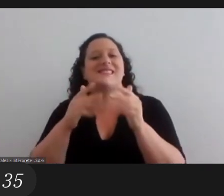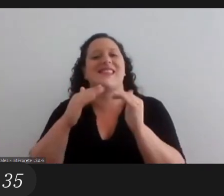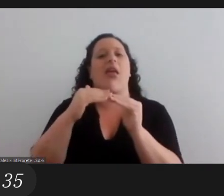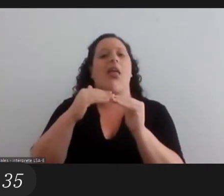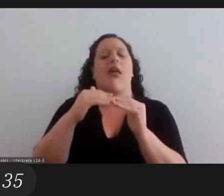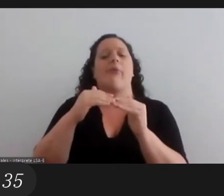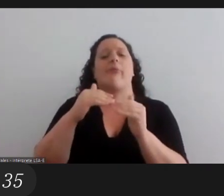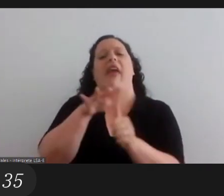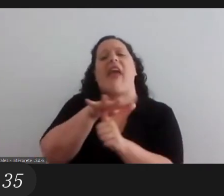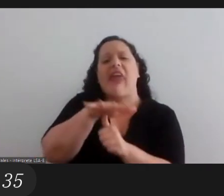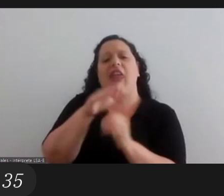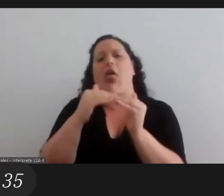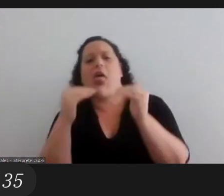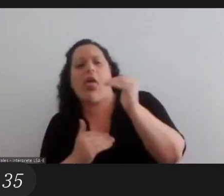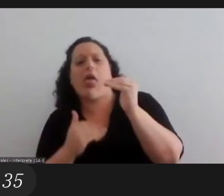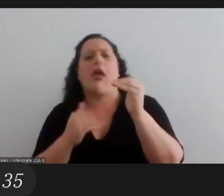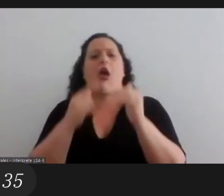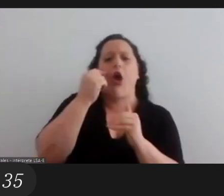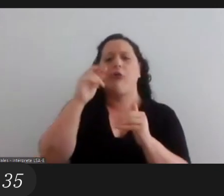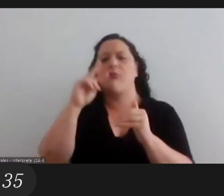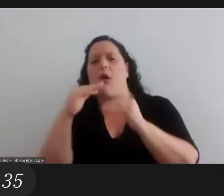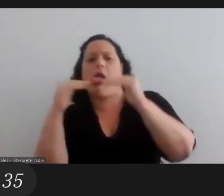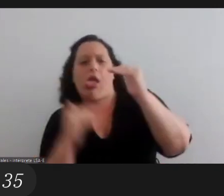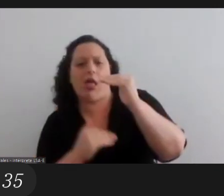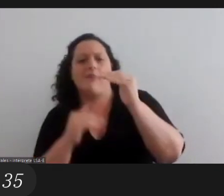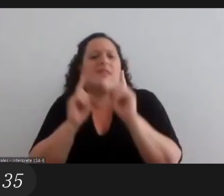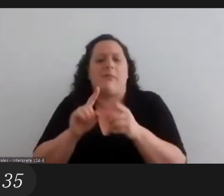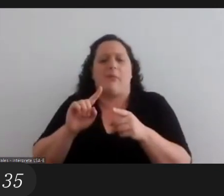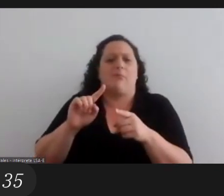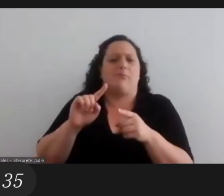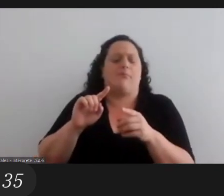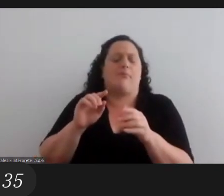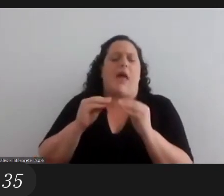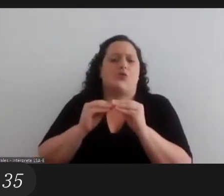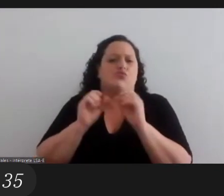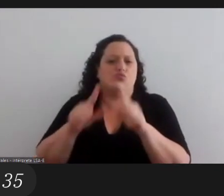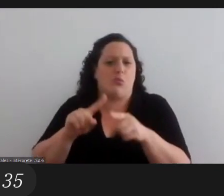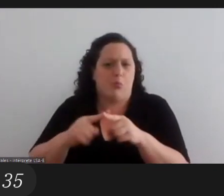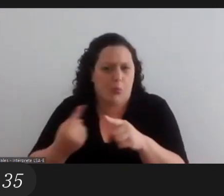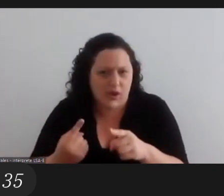here we see gender inequality is a political problem in